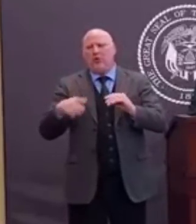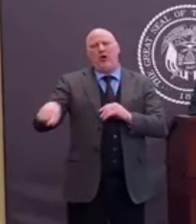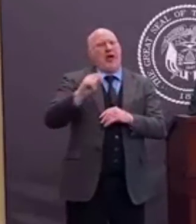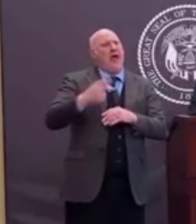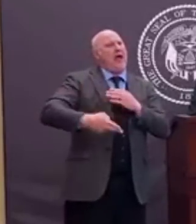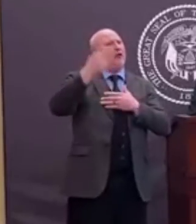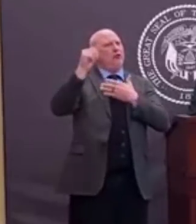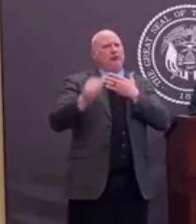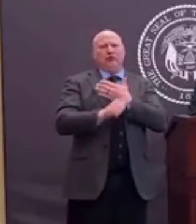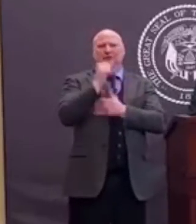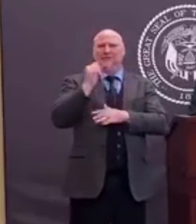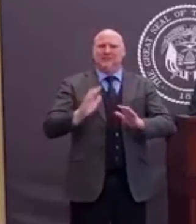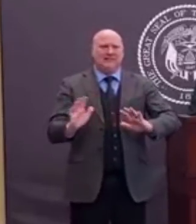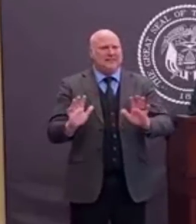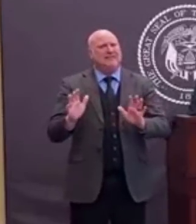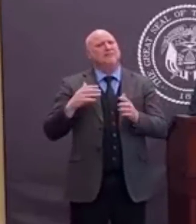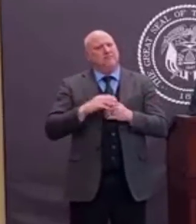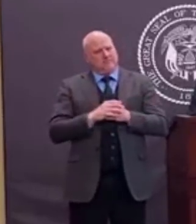virus.